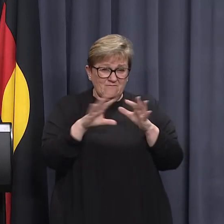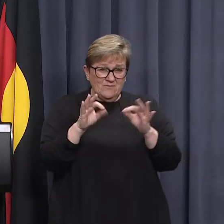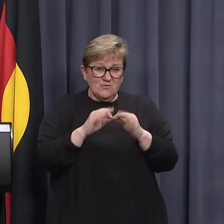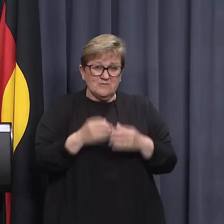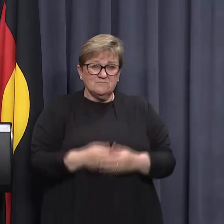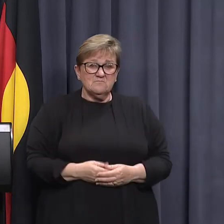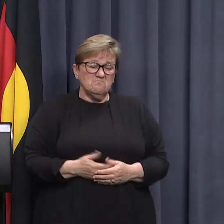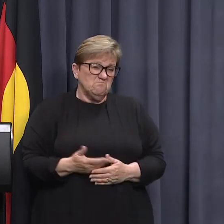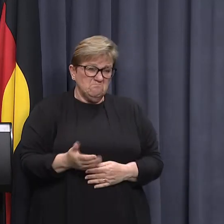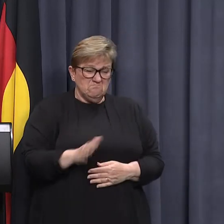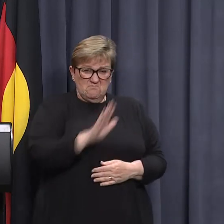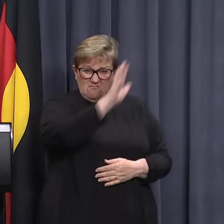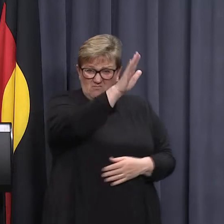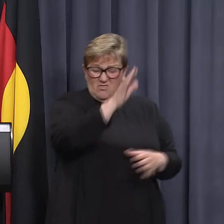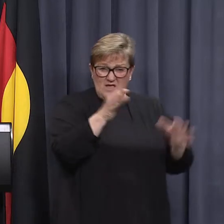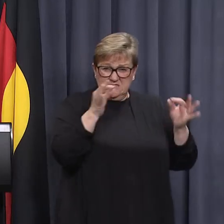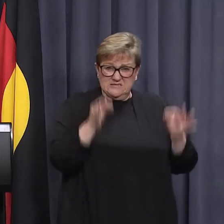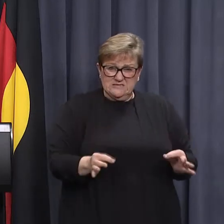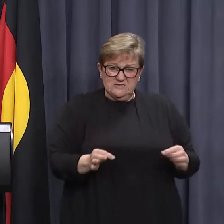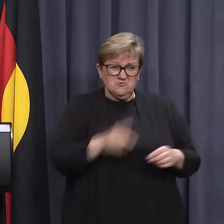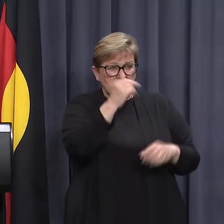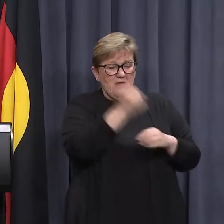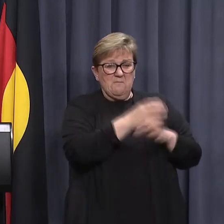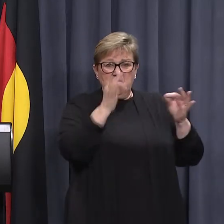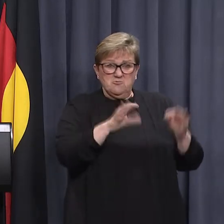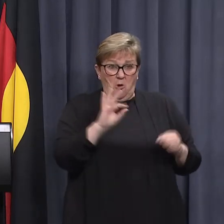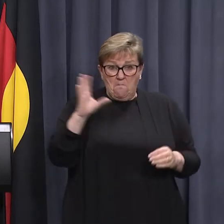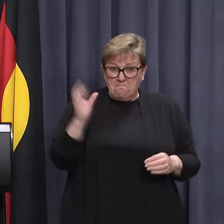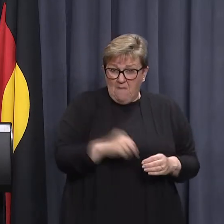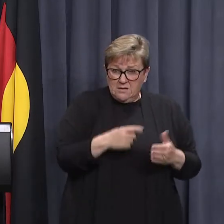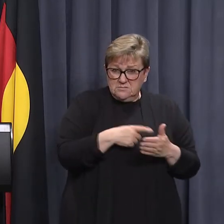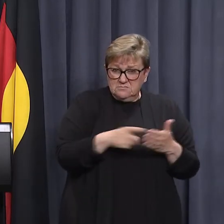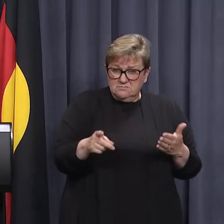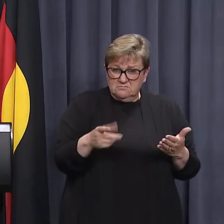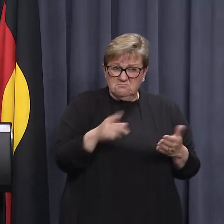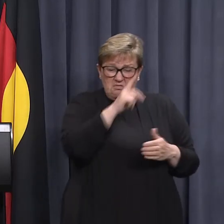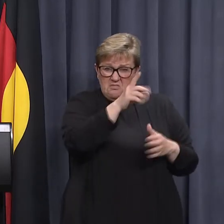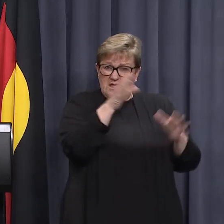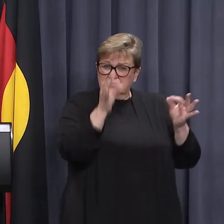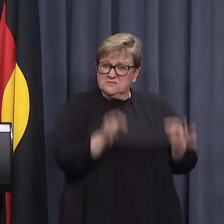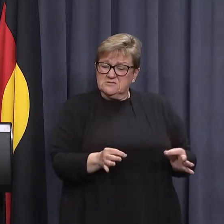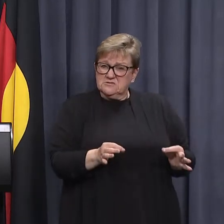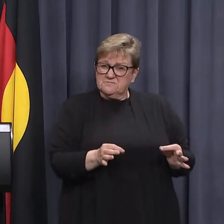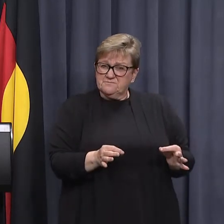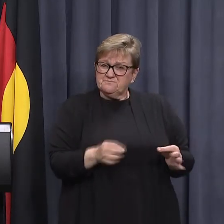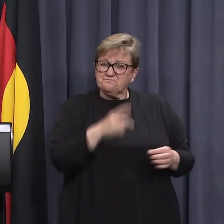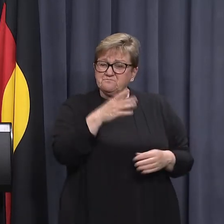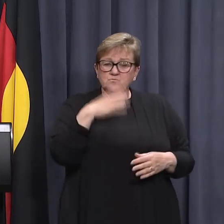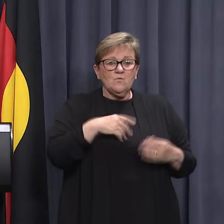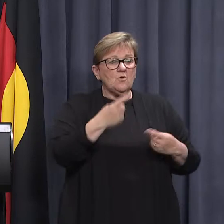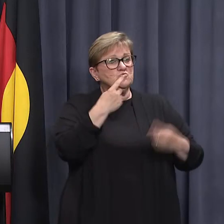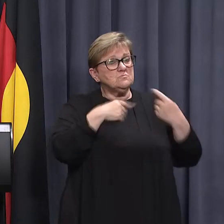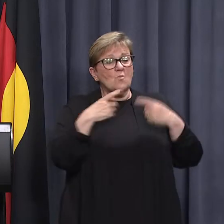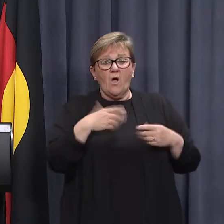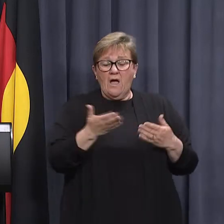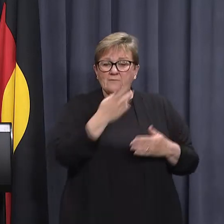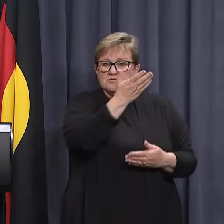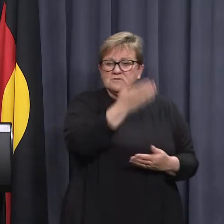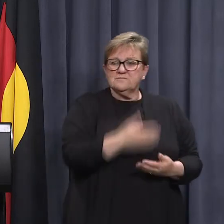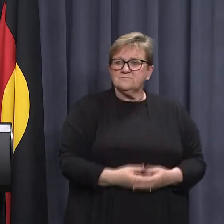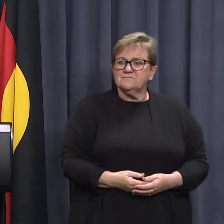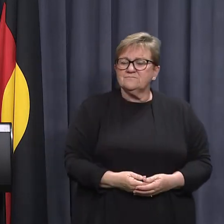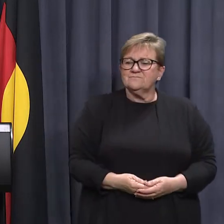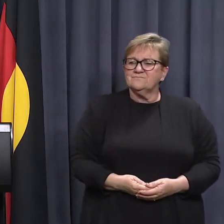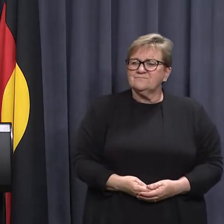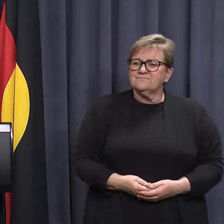Well, it's their own decision. They made that decision. They didn't have to. They made their decision. If they want to explain why, it's up to them. On